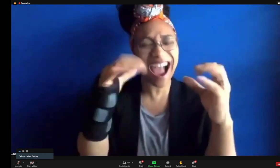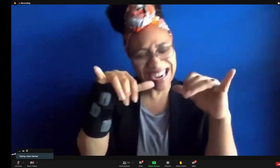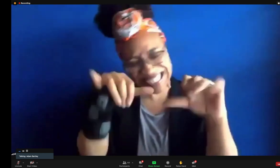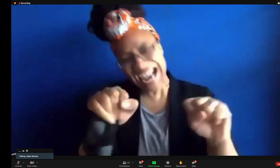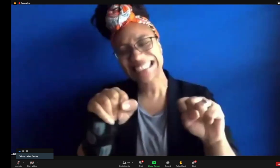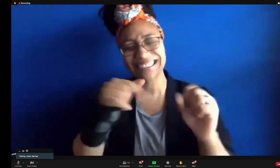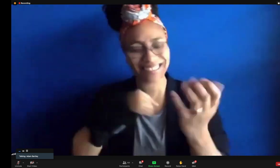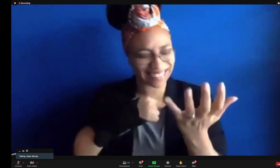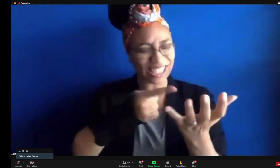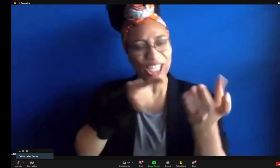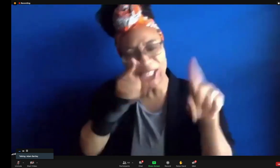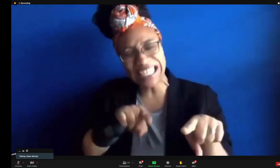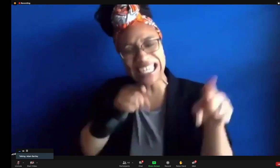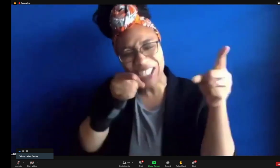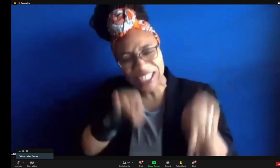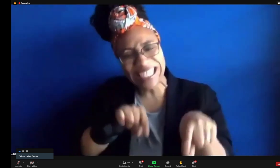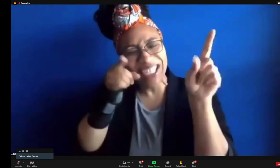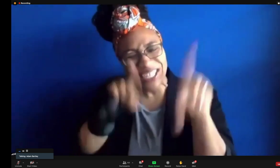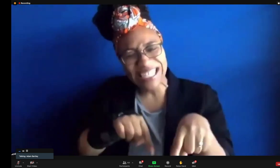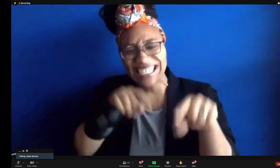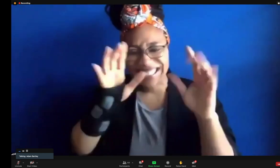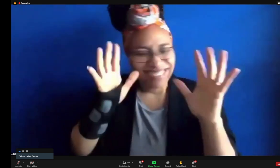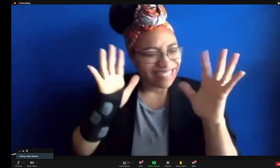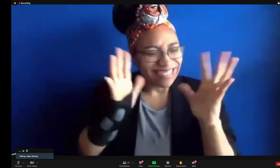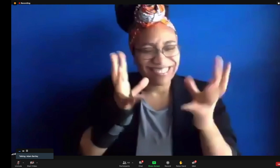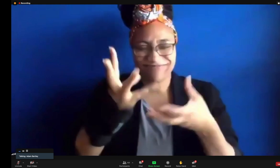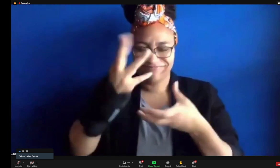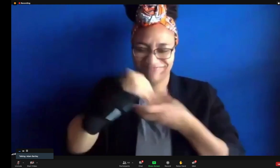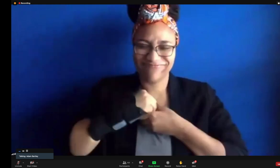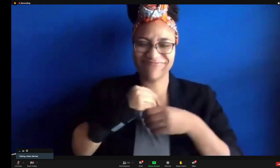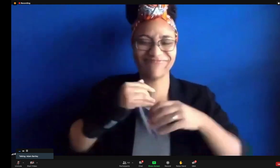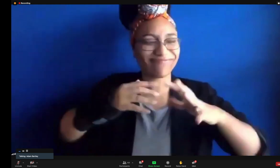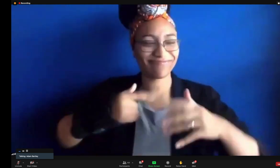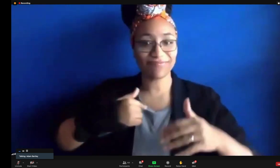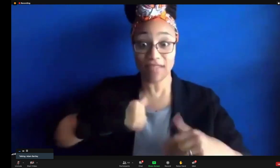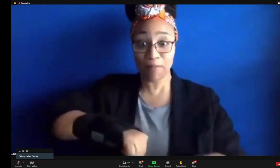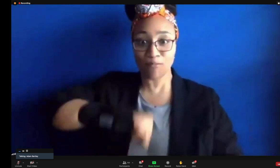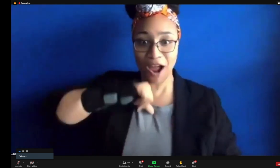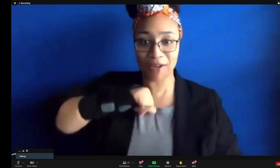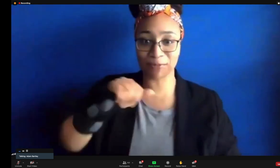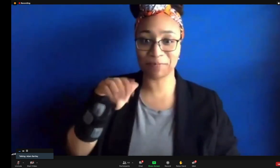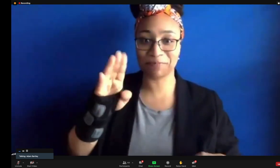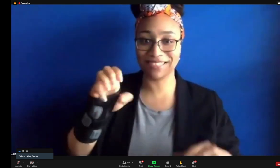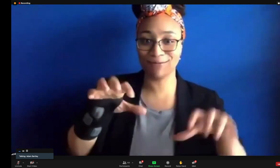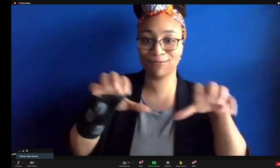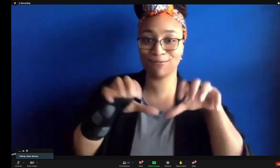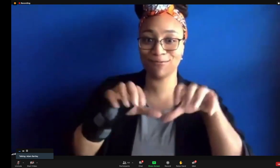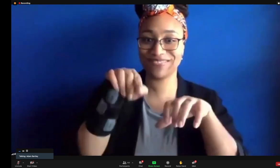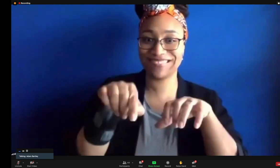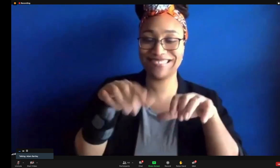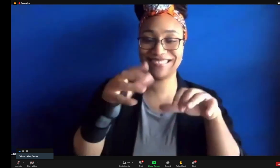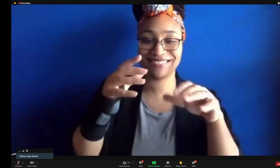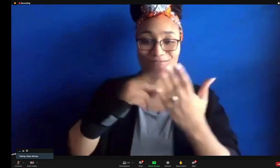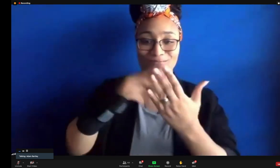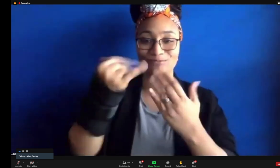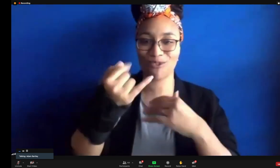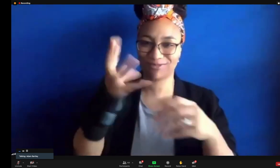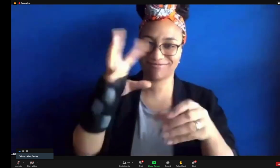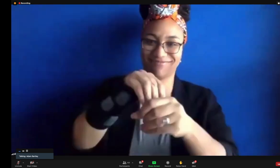there, and something in me cries out. Yes, yes, that's it. This sings to me, and I'm proud to be doing this work, proud